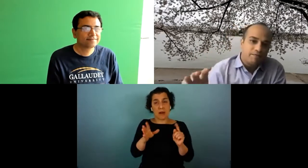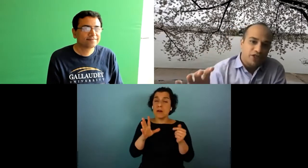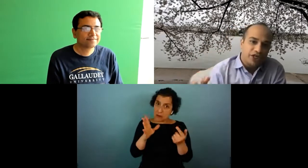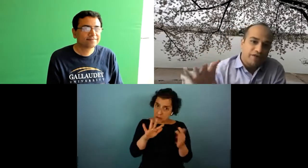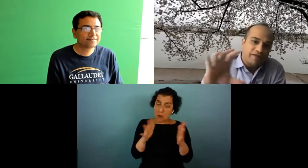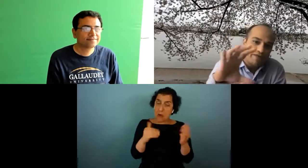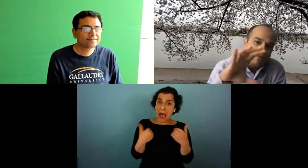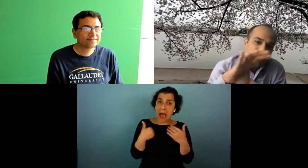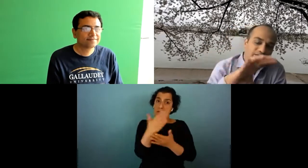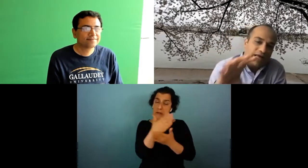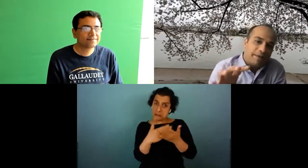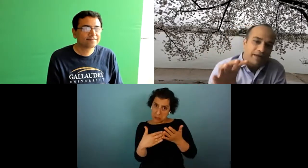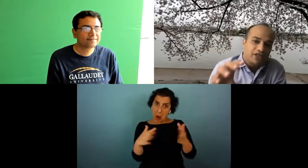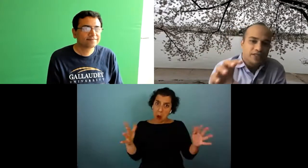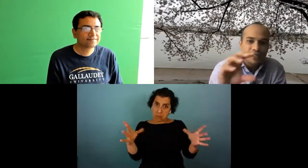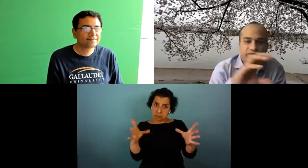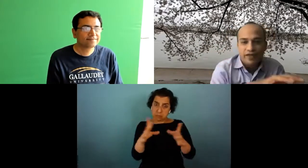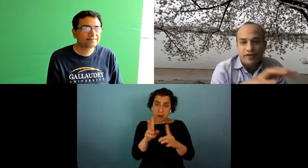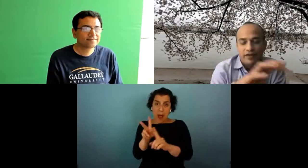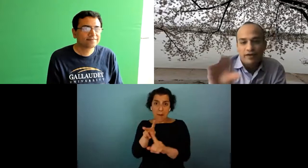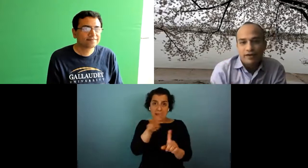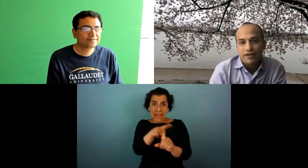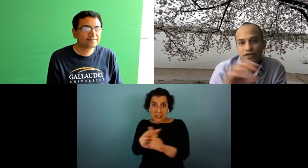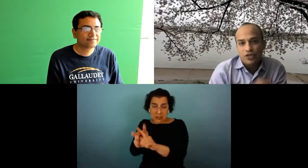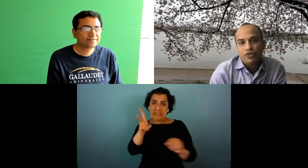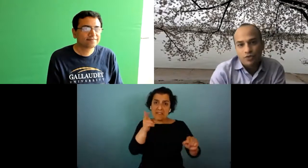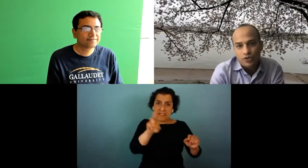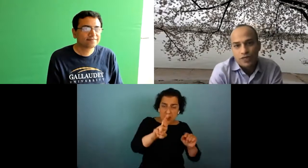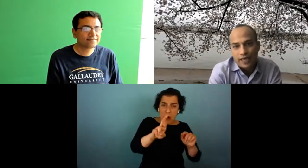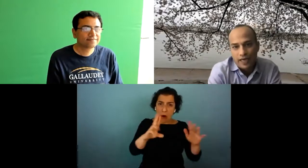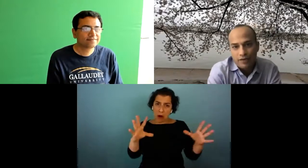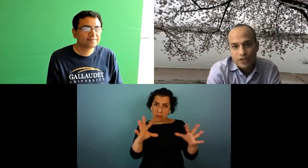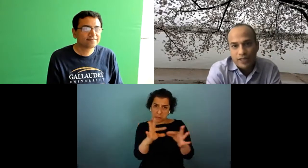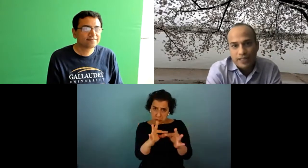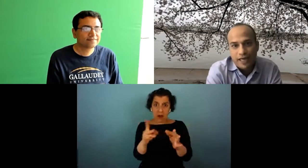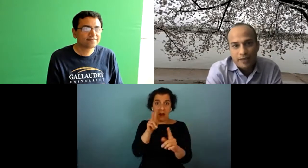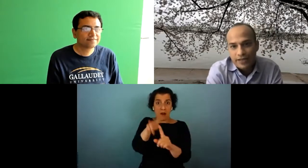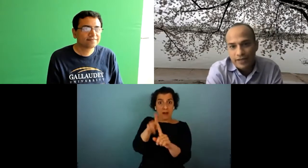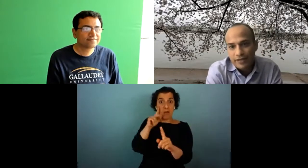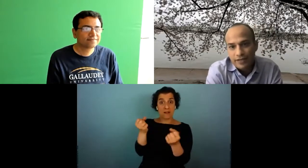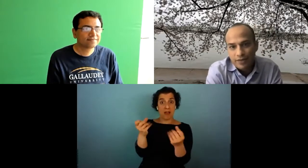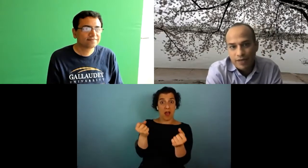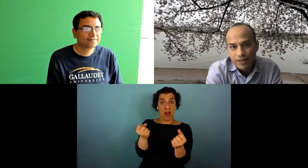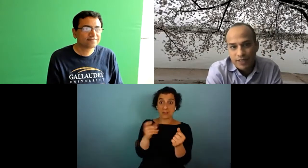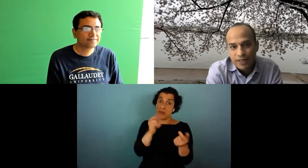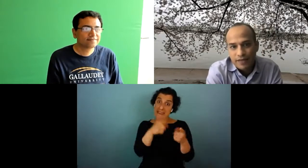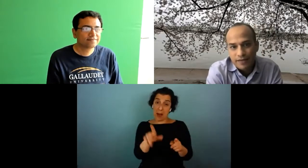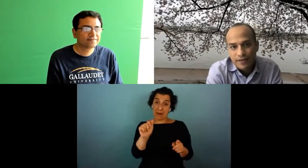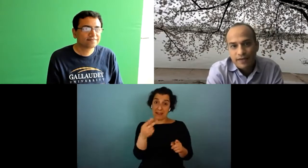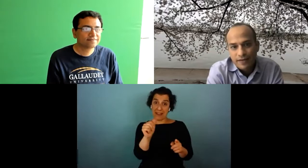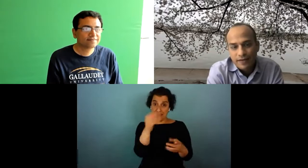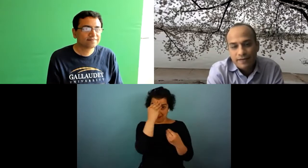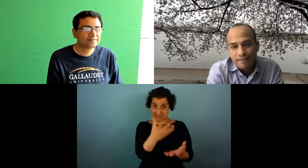there is some bridging of applications in vr to to sign language so that's happening athena that's what i would say